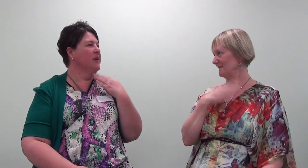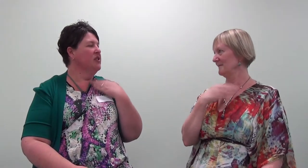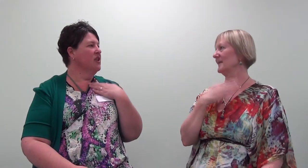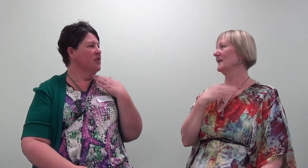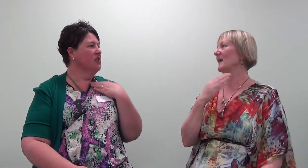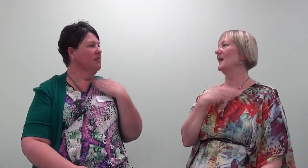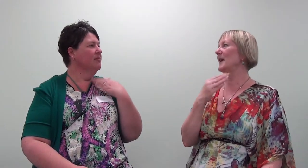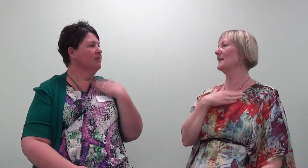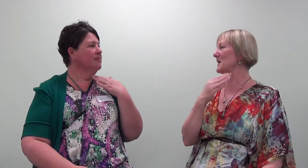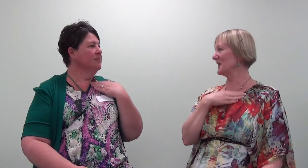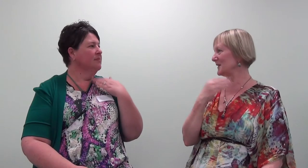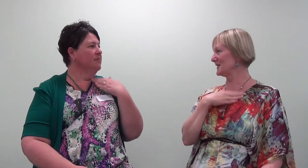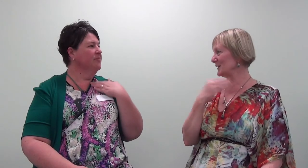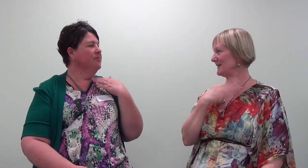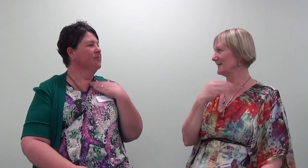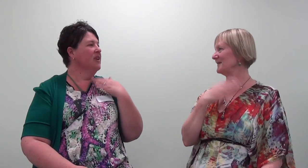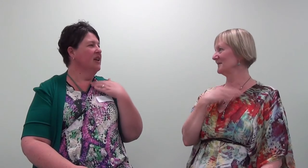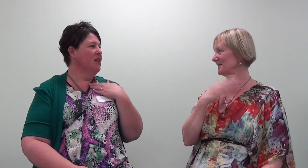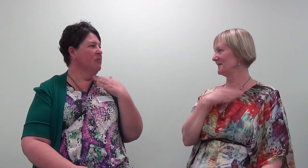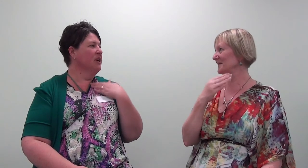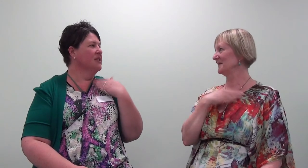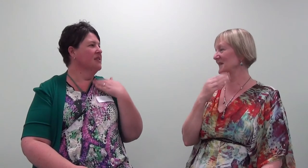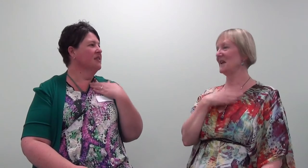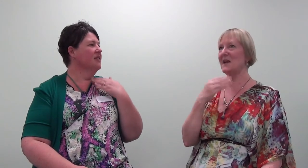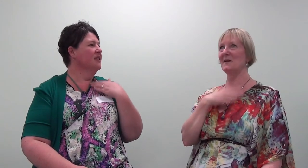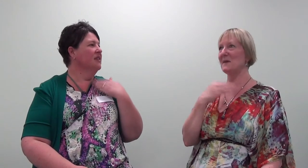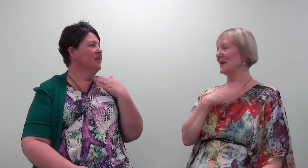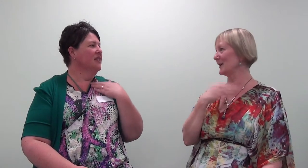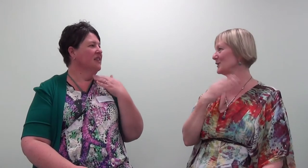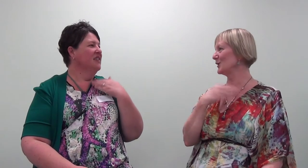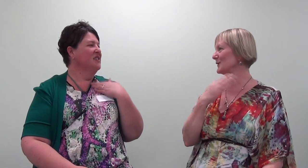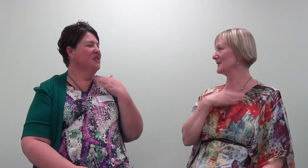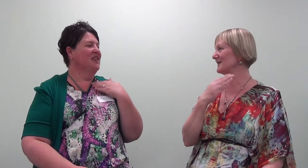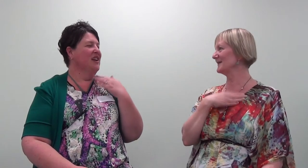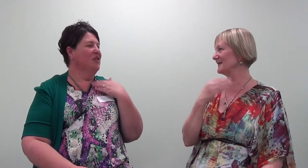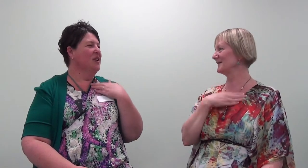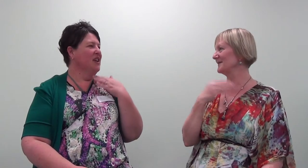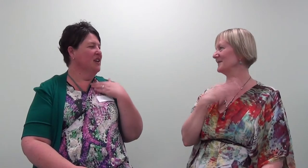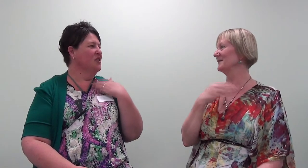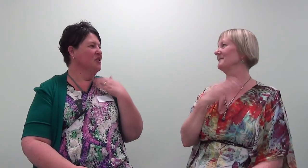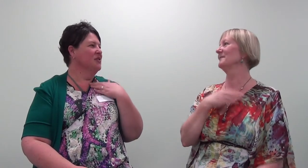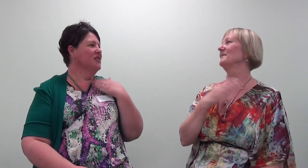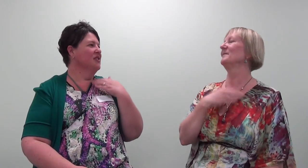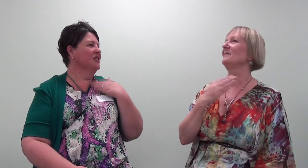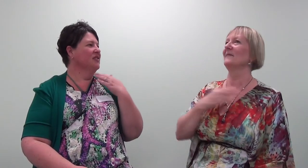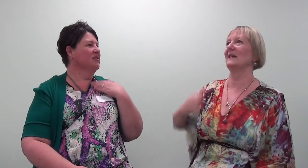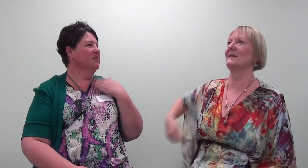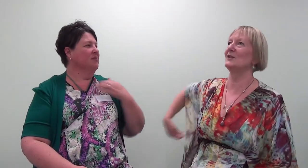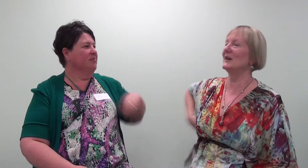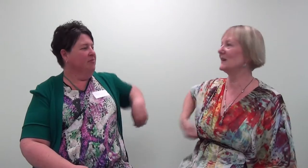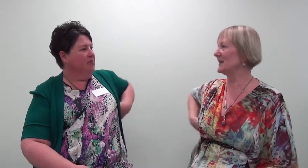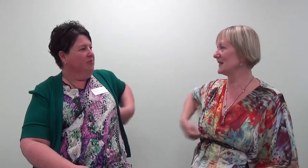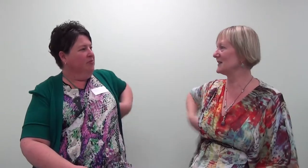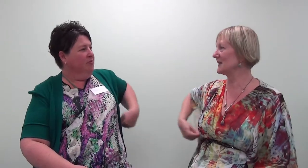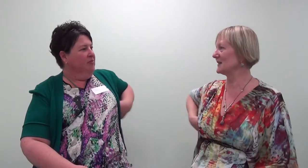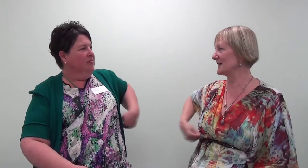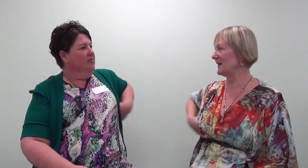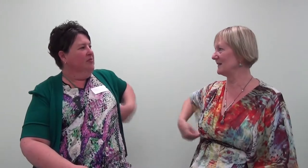imagination. And out of my guessing. And out of my guessing. And out of my neck and shoulders. And out of my neck and shoulders. As gently and easily as that.